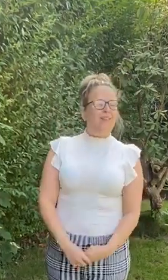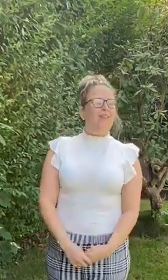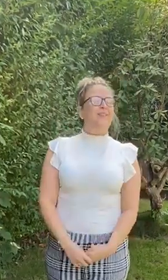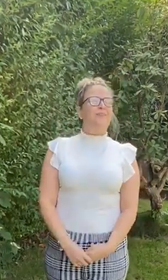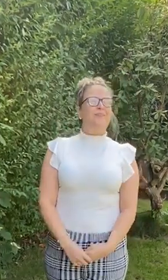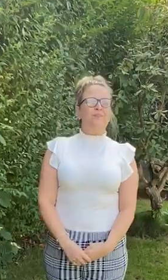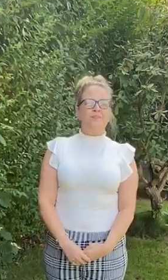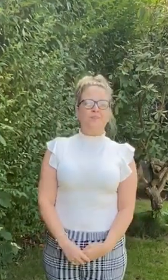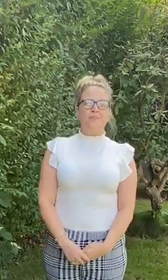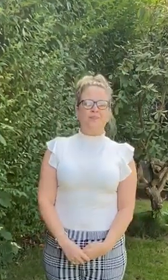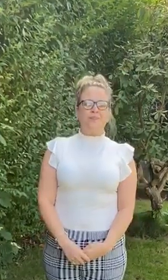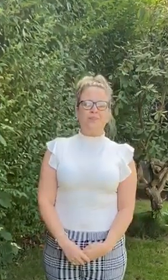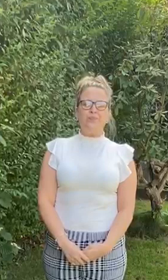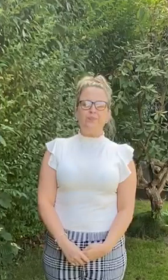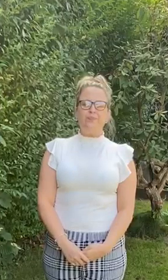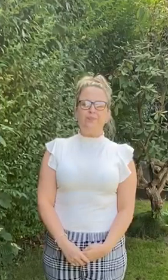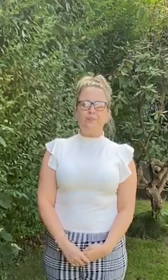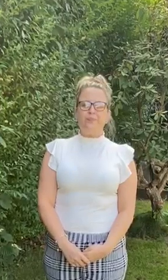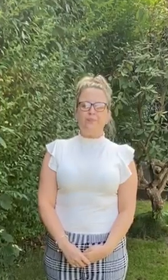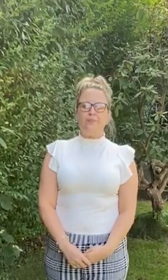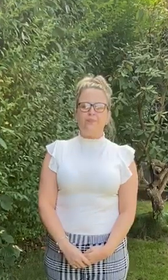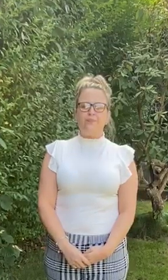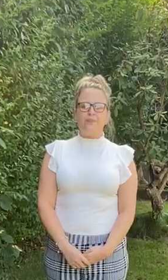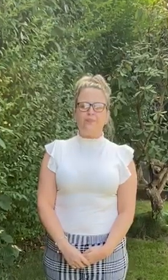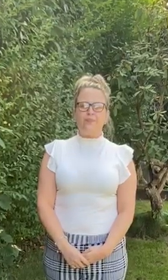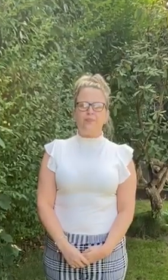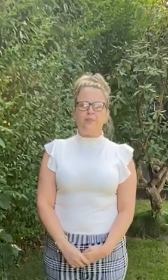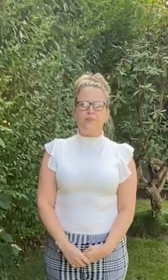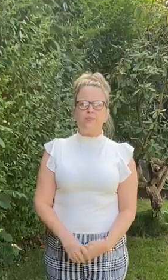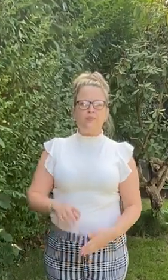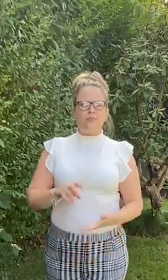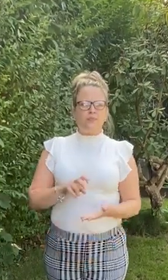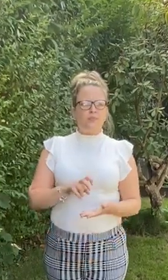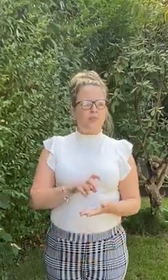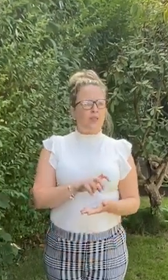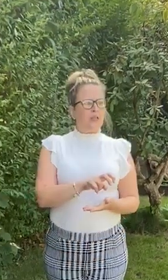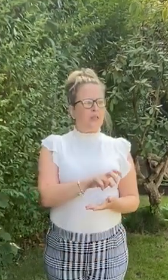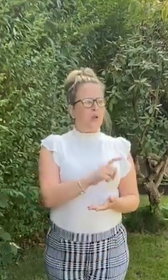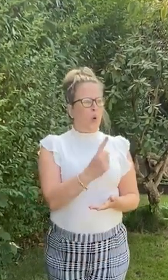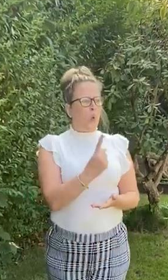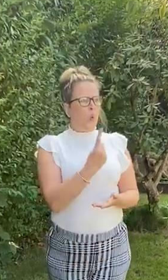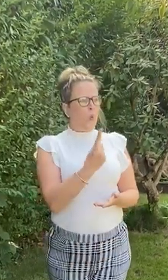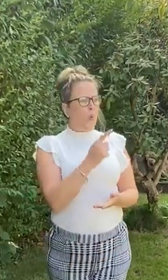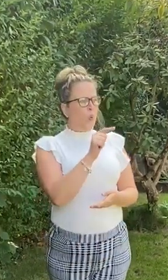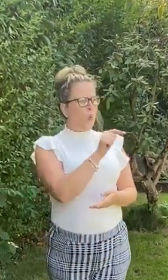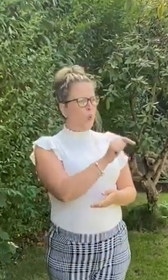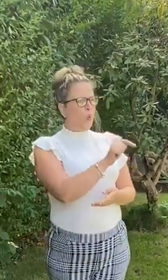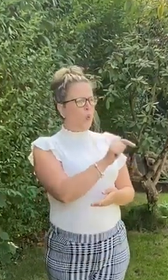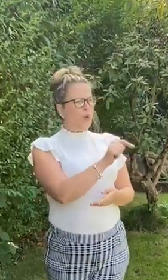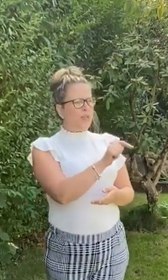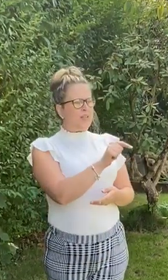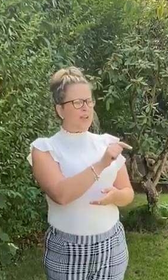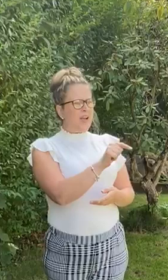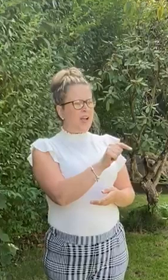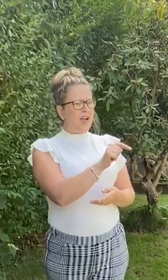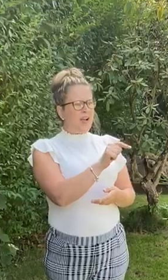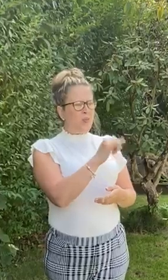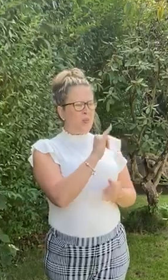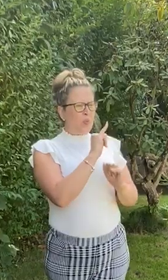But who is this creature with terrible claws? And terrible teeth